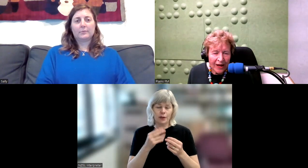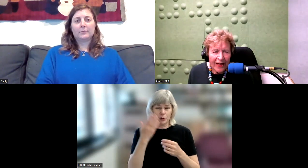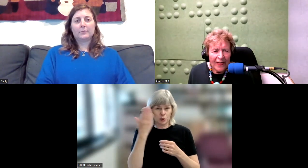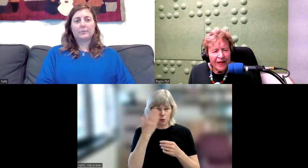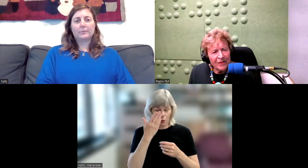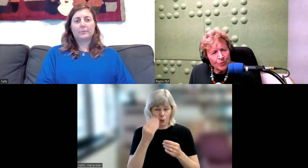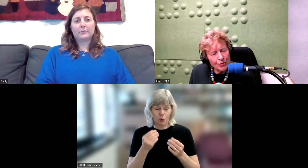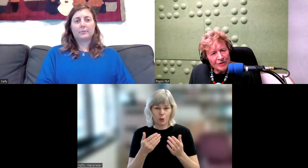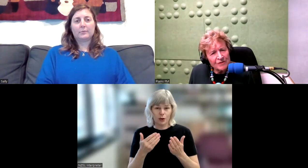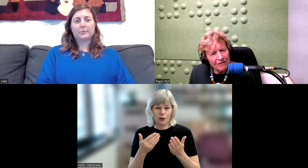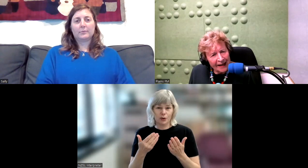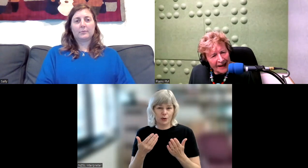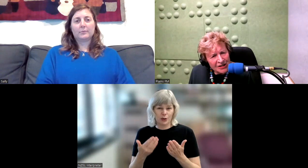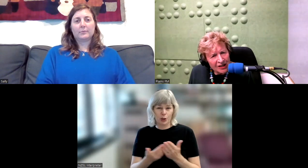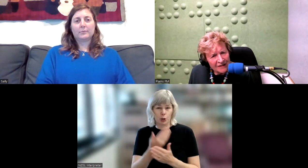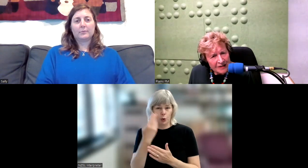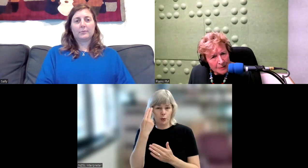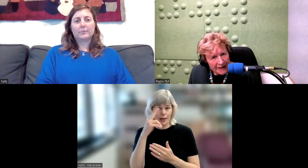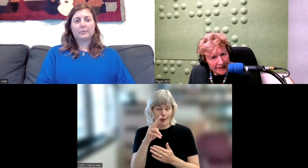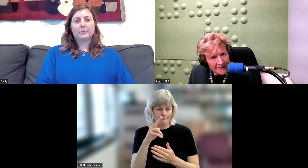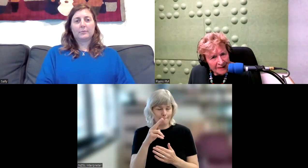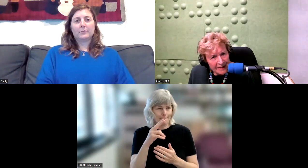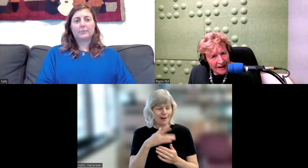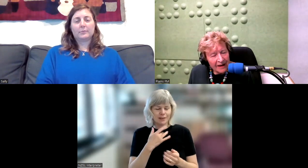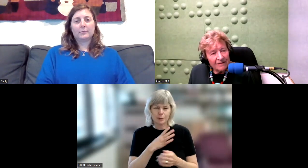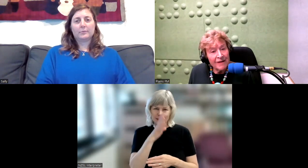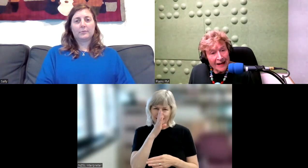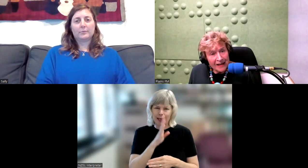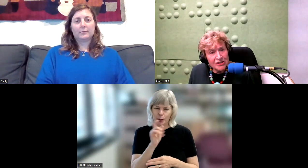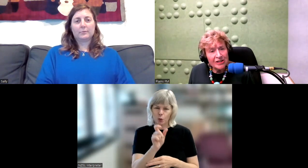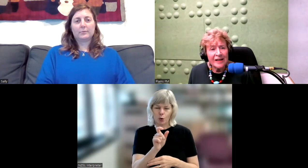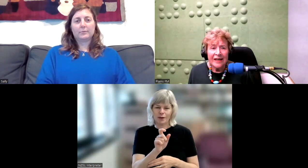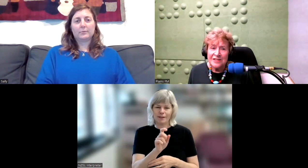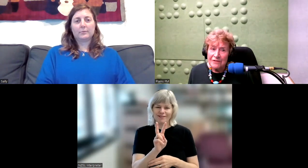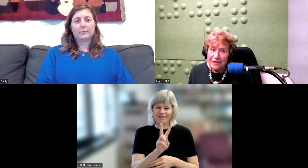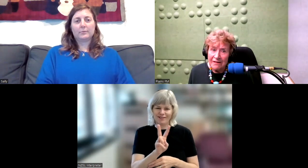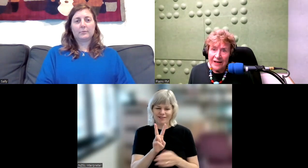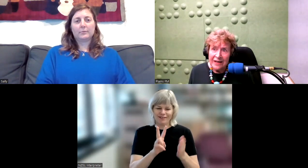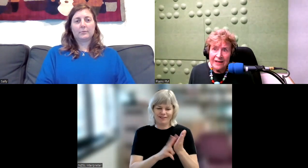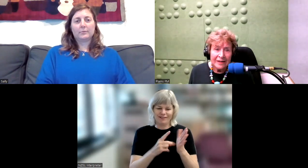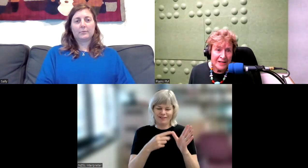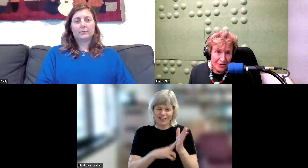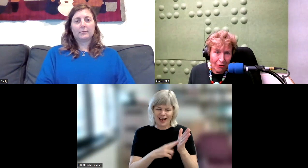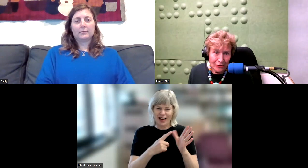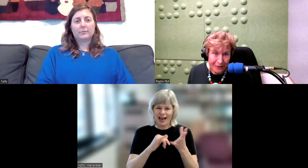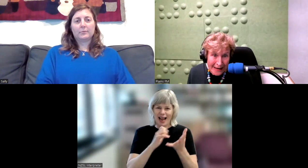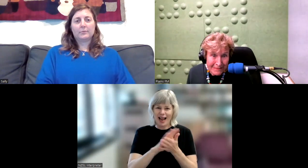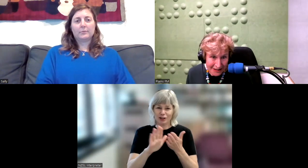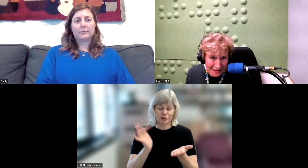that the words Van Ash have disappeared. Van Ash is a very historical name, as I